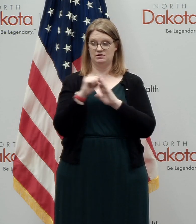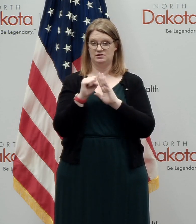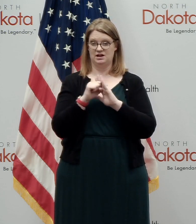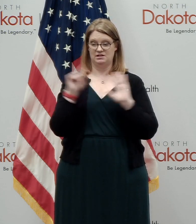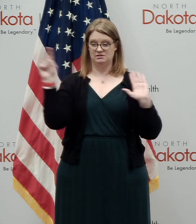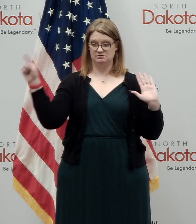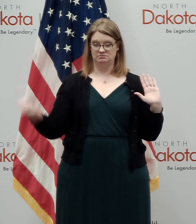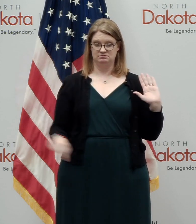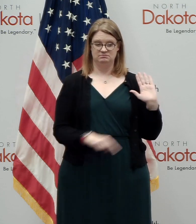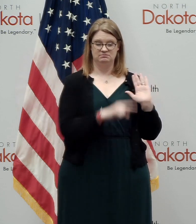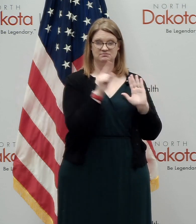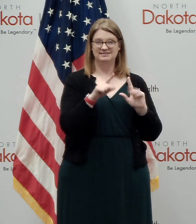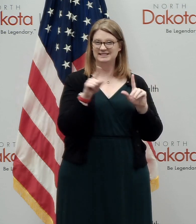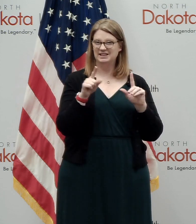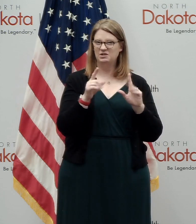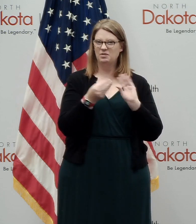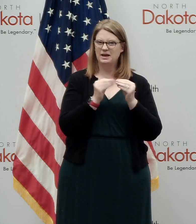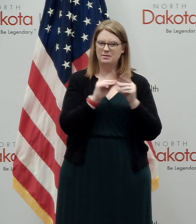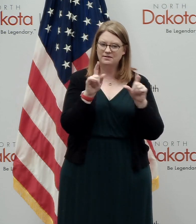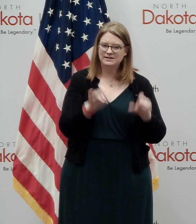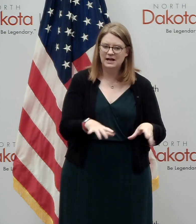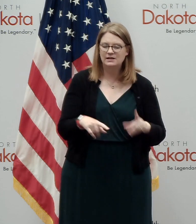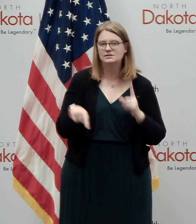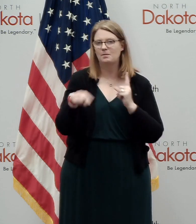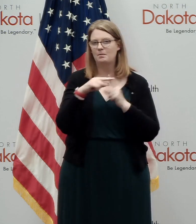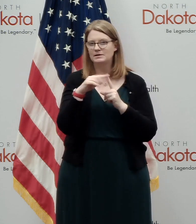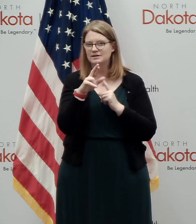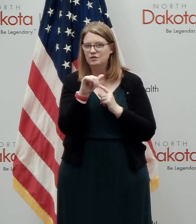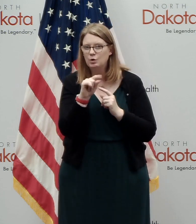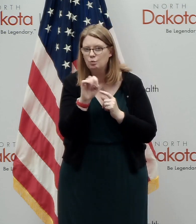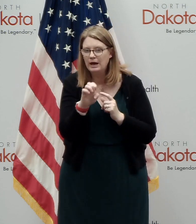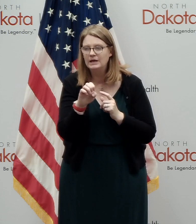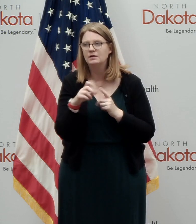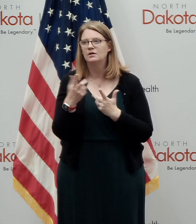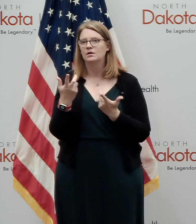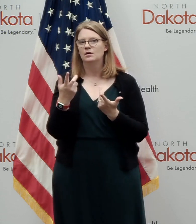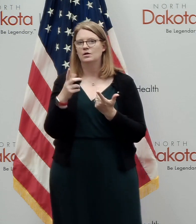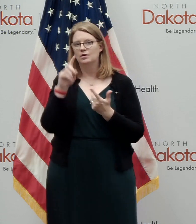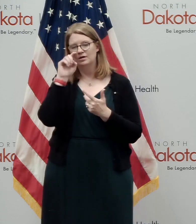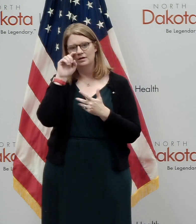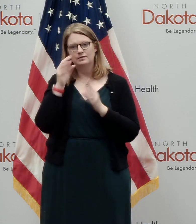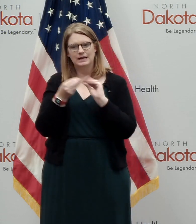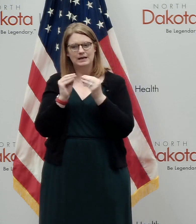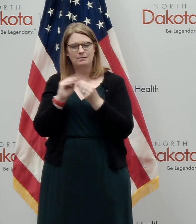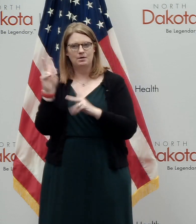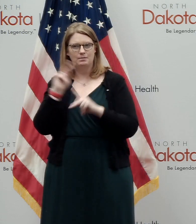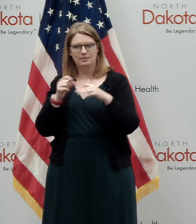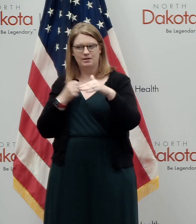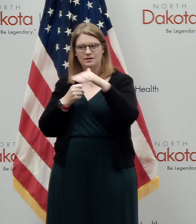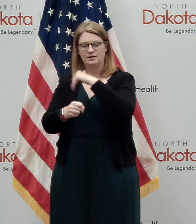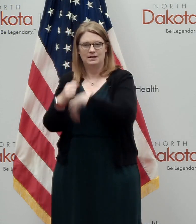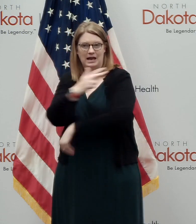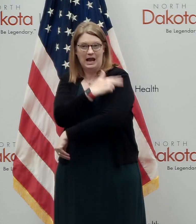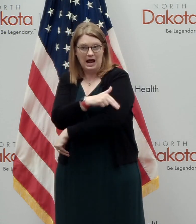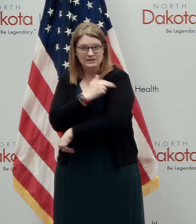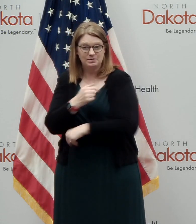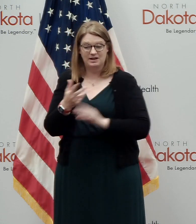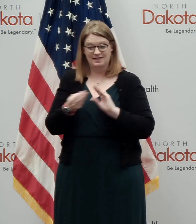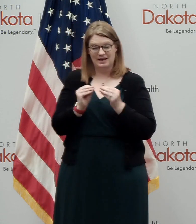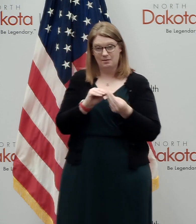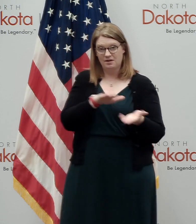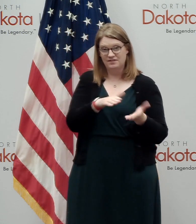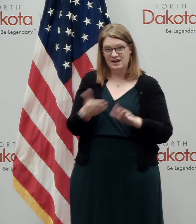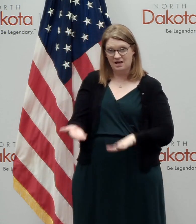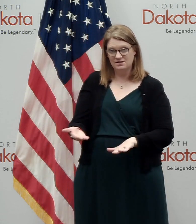the, the testing, the positivity rate, uh, or the, you know, hospitalizations fatality, North Dakota's doing extremely